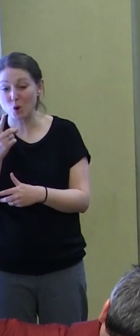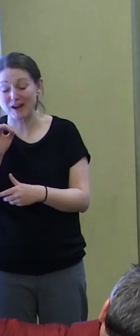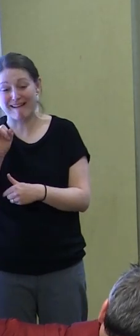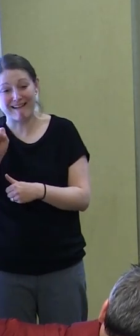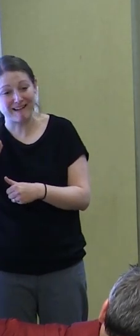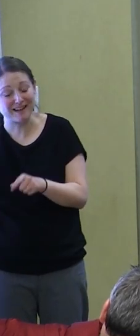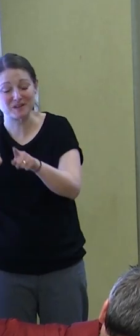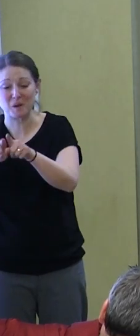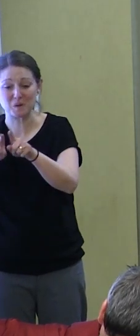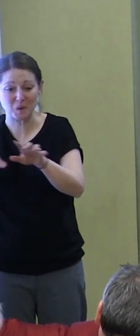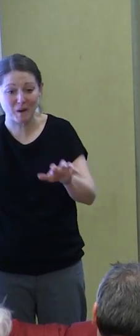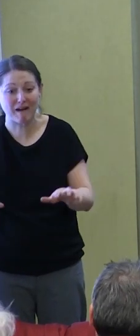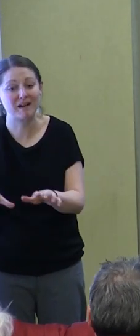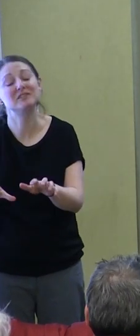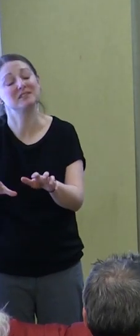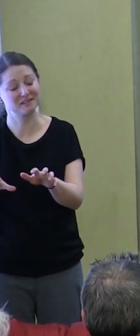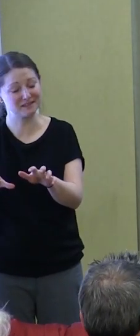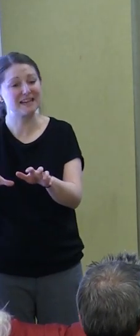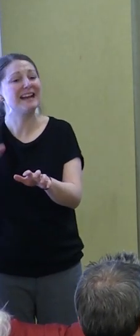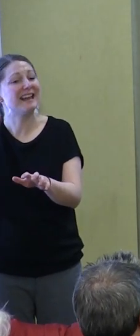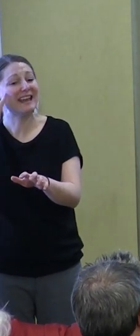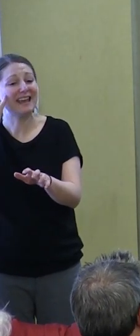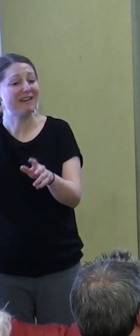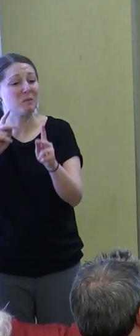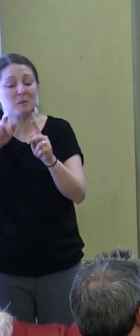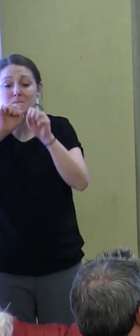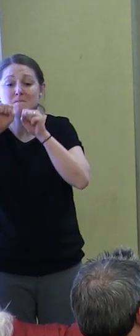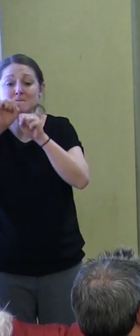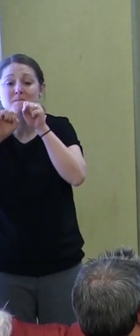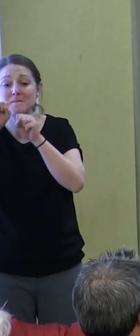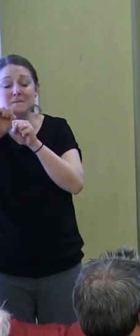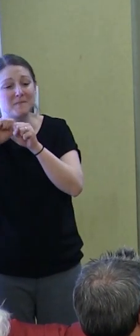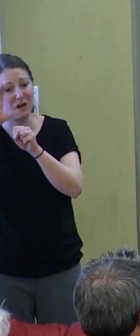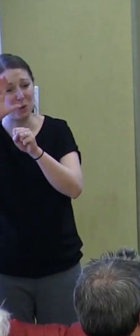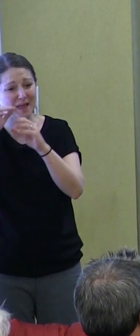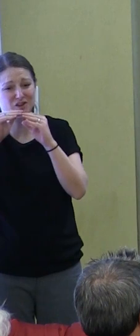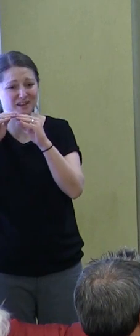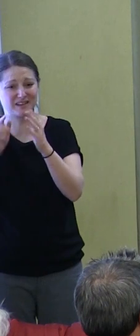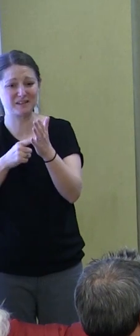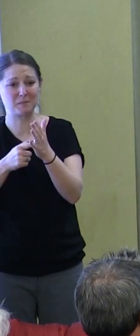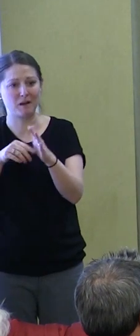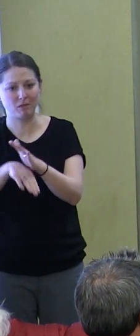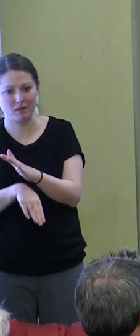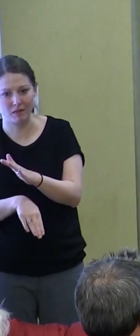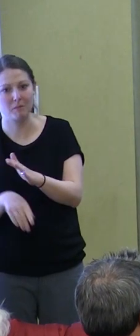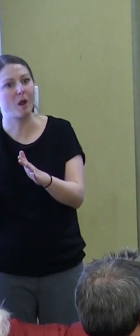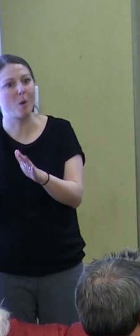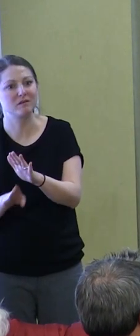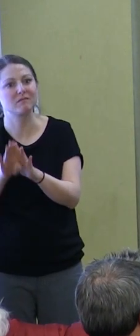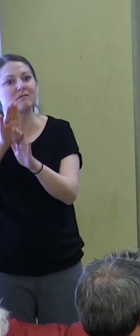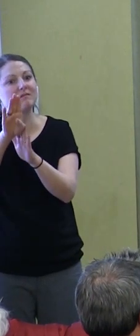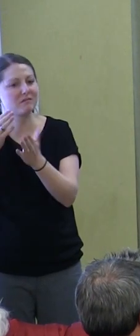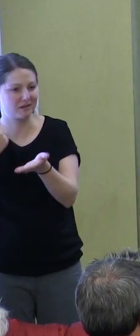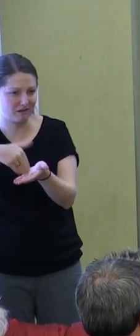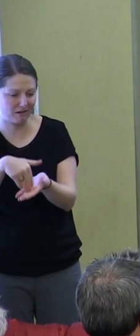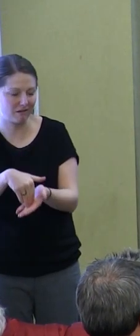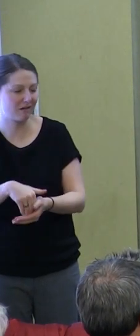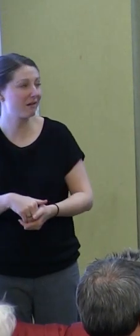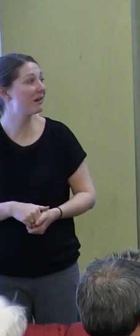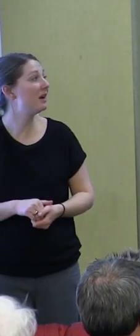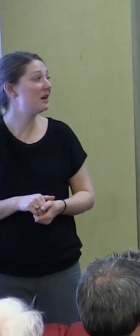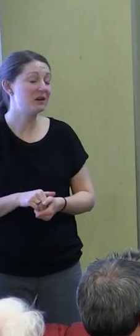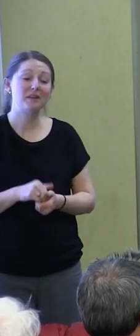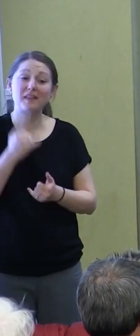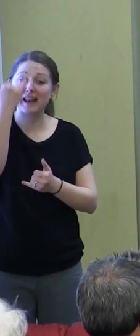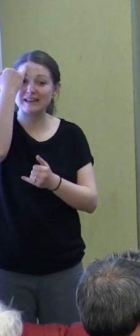in the midst of or following many atrocities of justice. Then the final part of this pragmatist notion of hope is